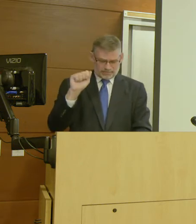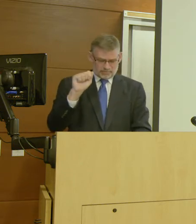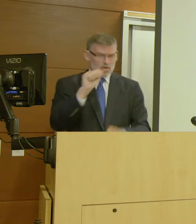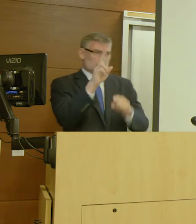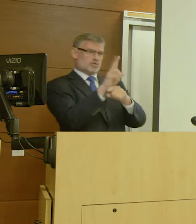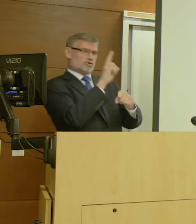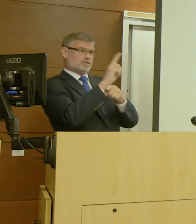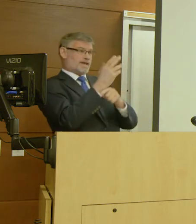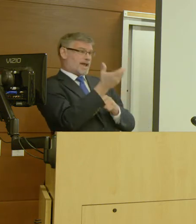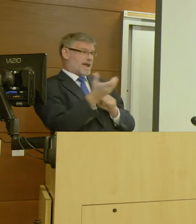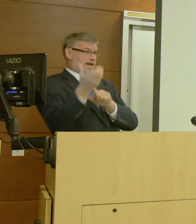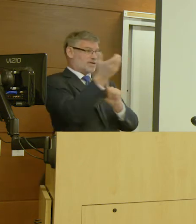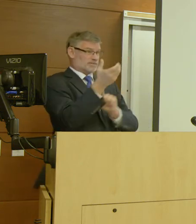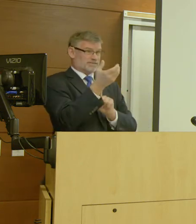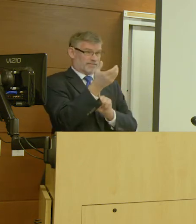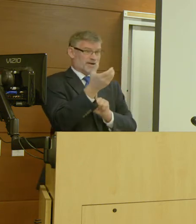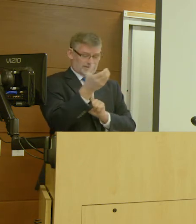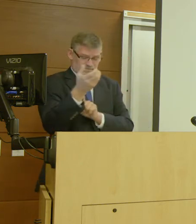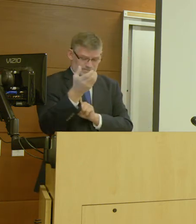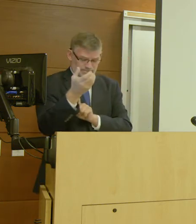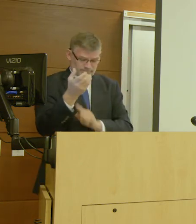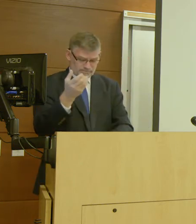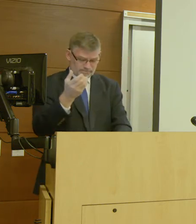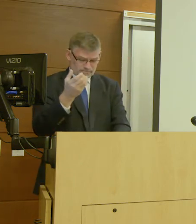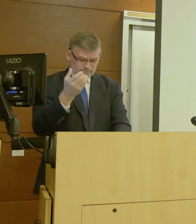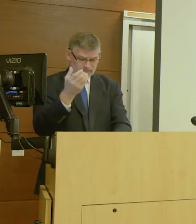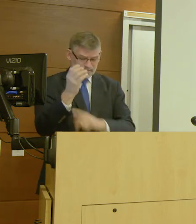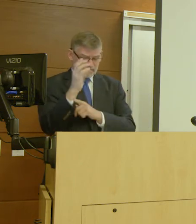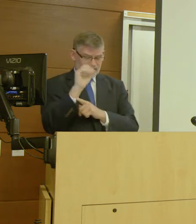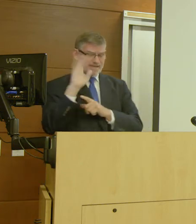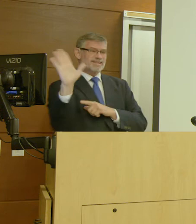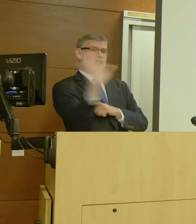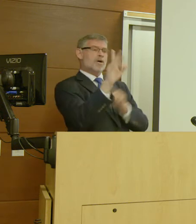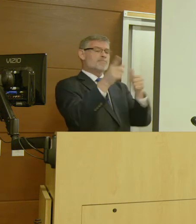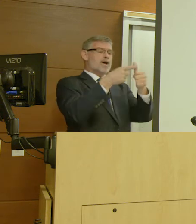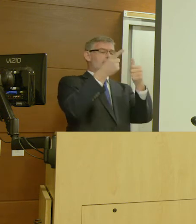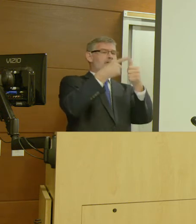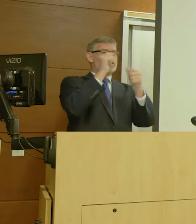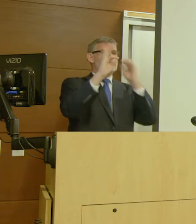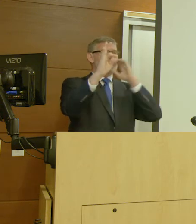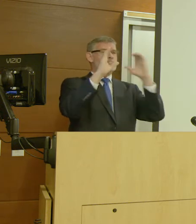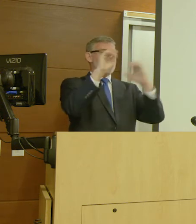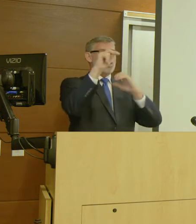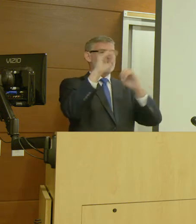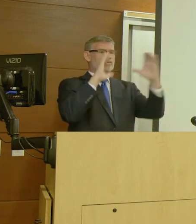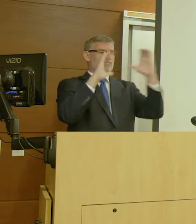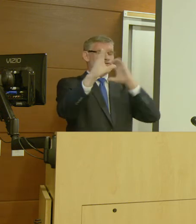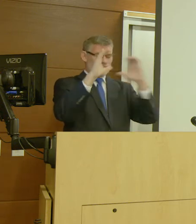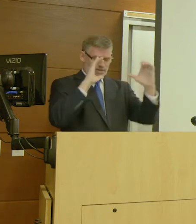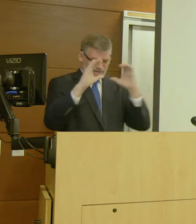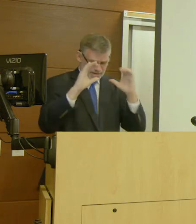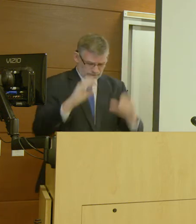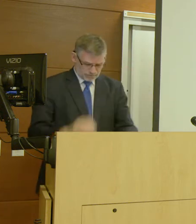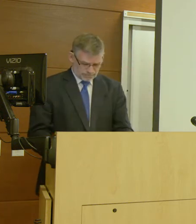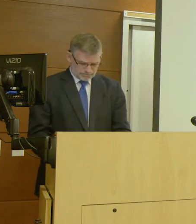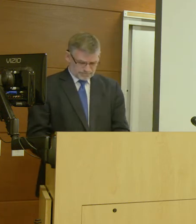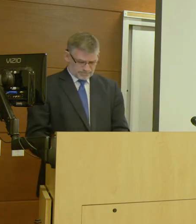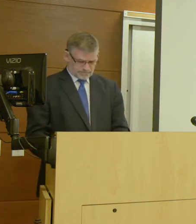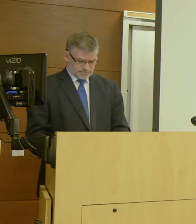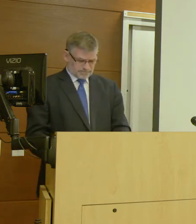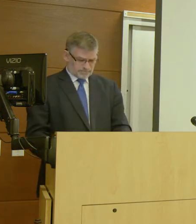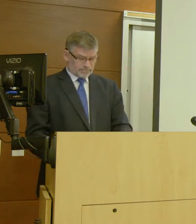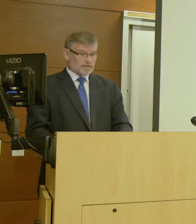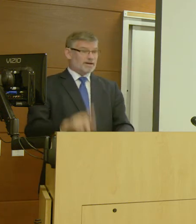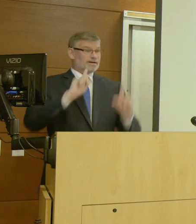Now, individuals with disabilities who use these handheld wireless devices and use them as their primary